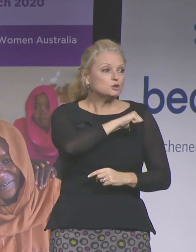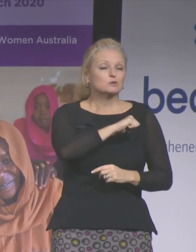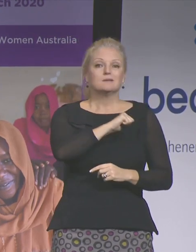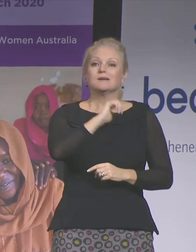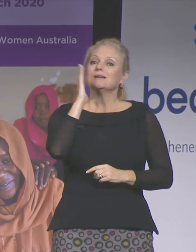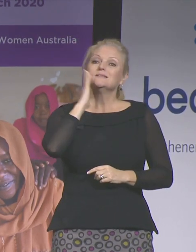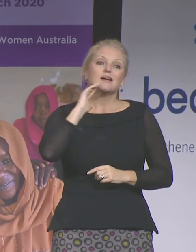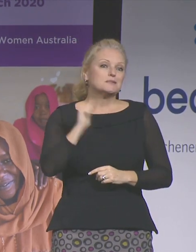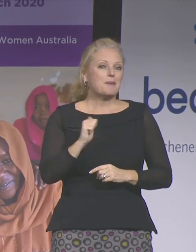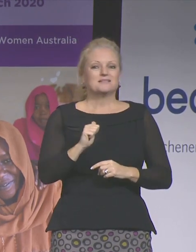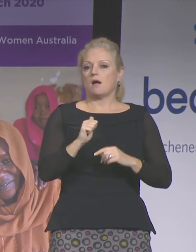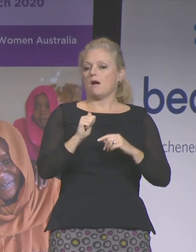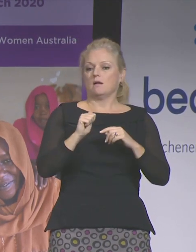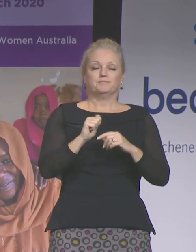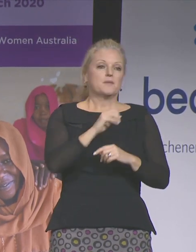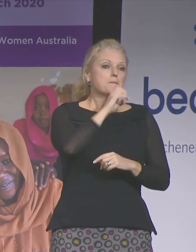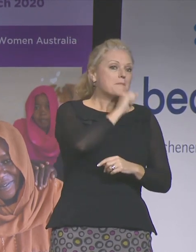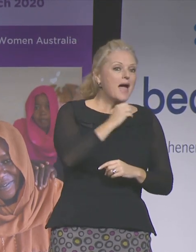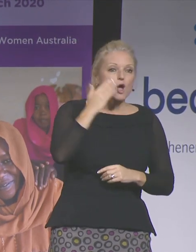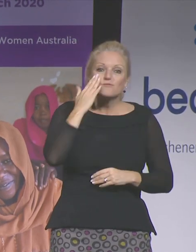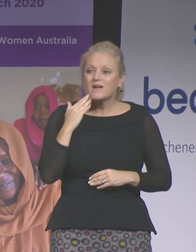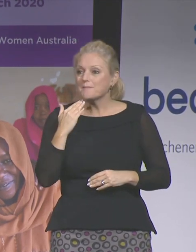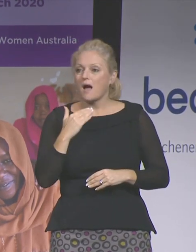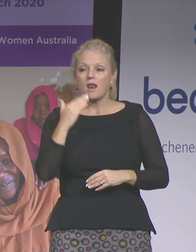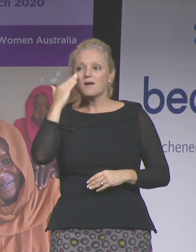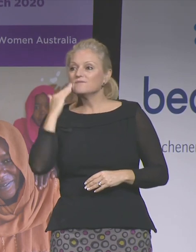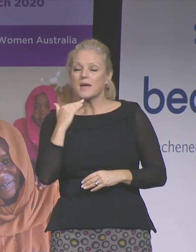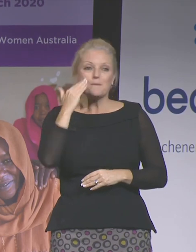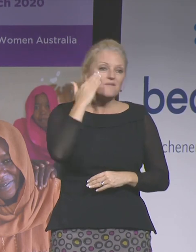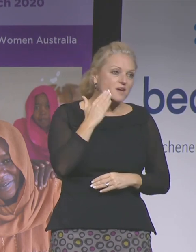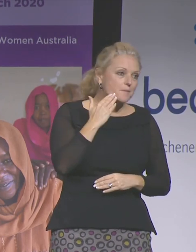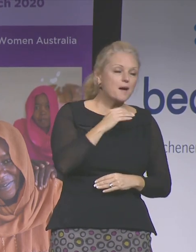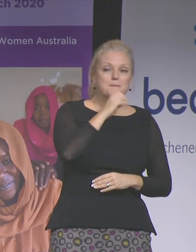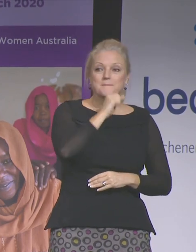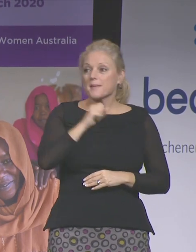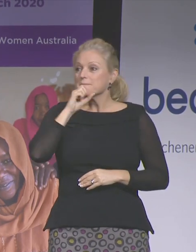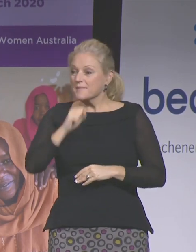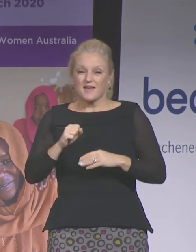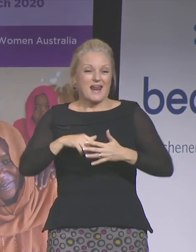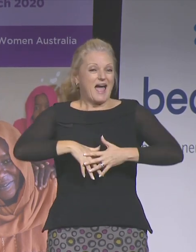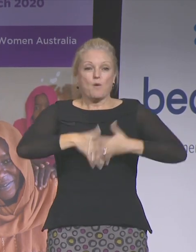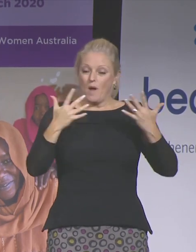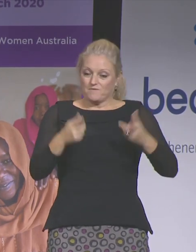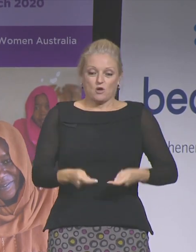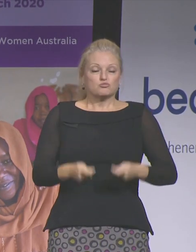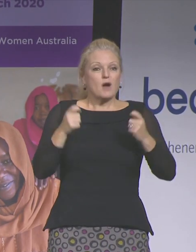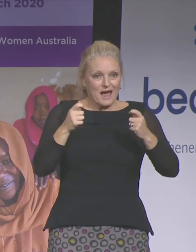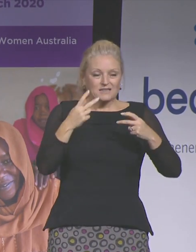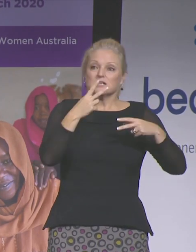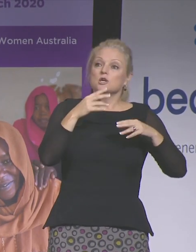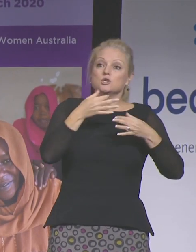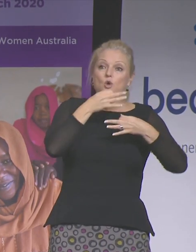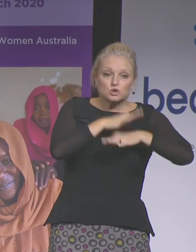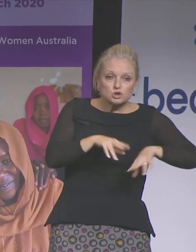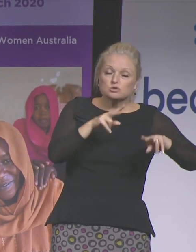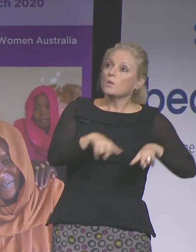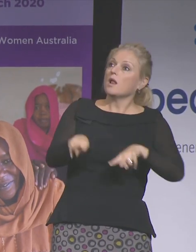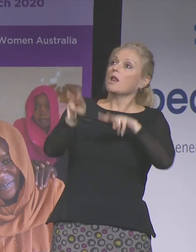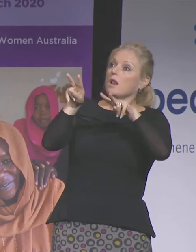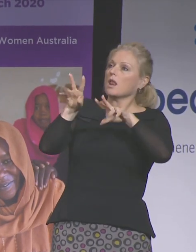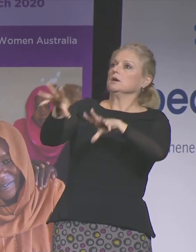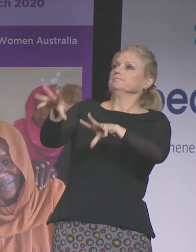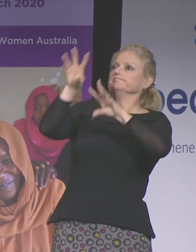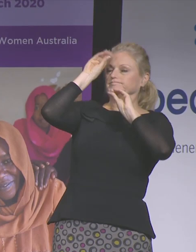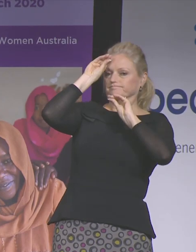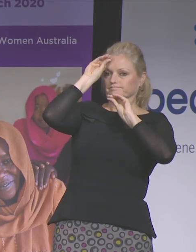same sex or as a sole parent, your children will take into their adult lives. And to each of you leading in business,